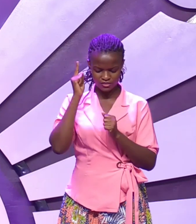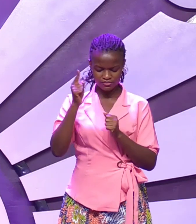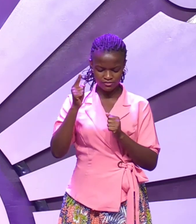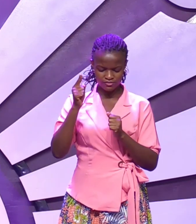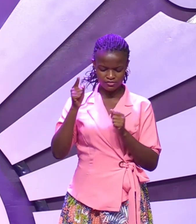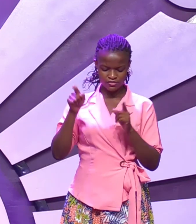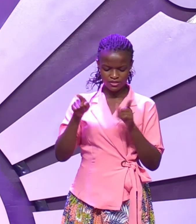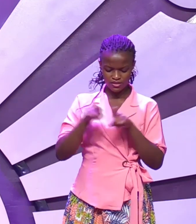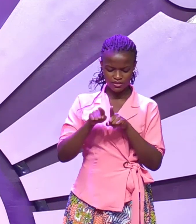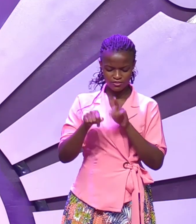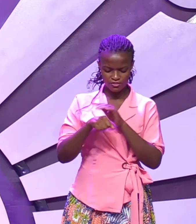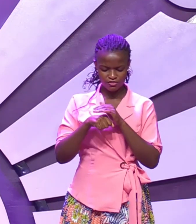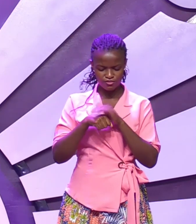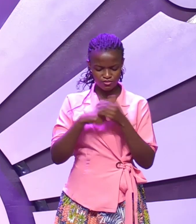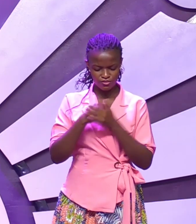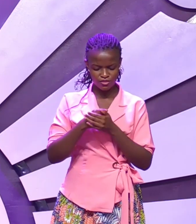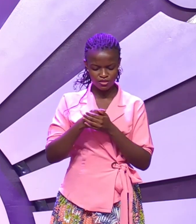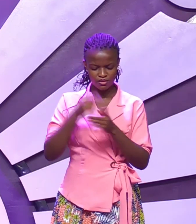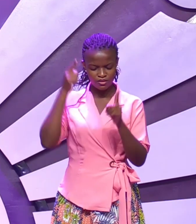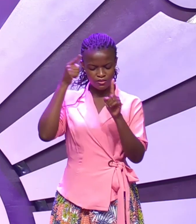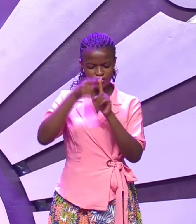fulfill your will and purpose in our life